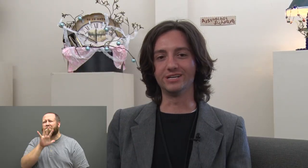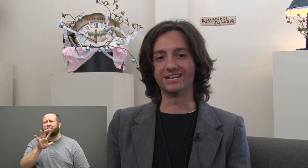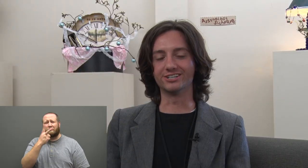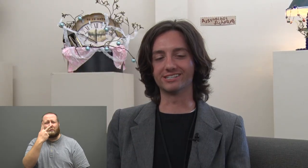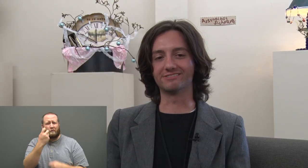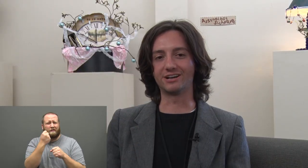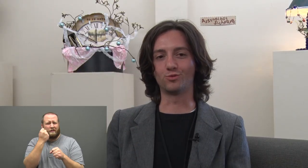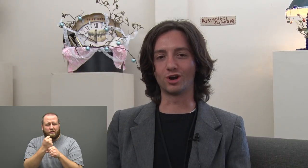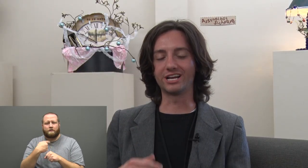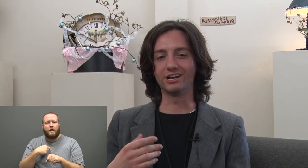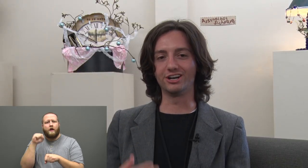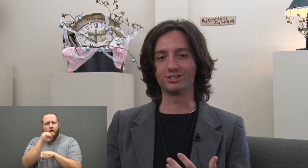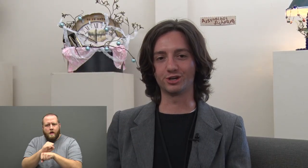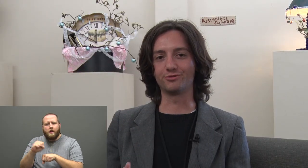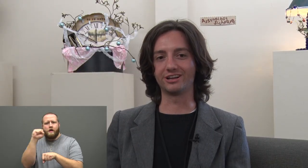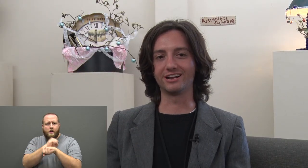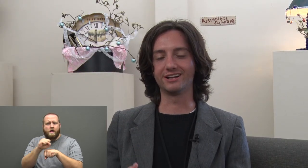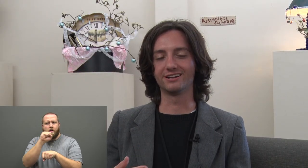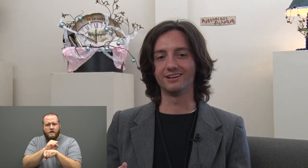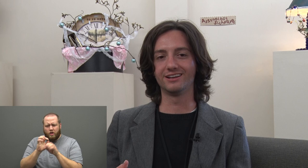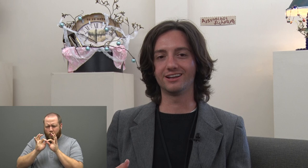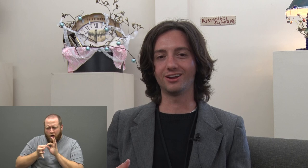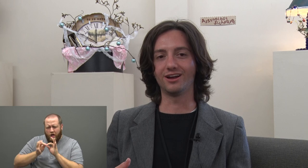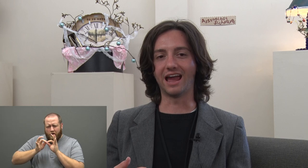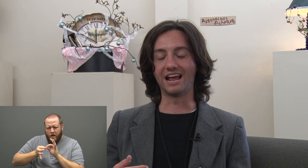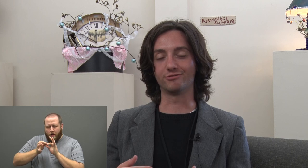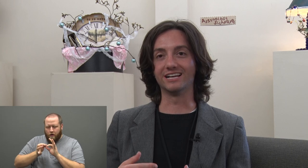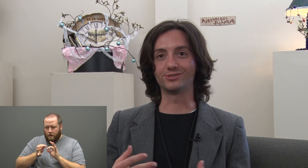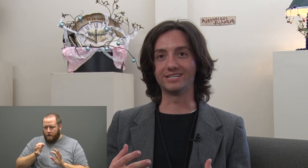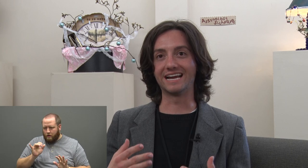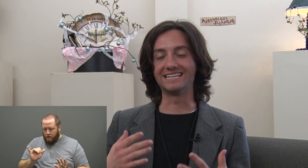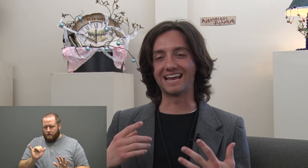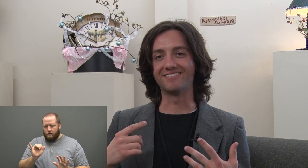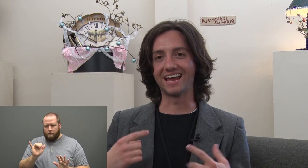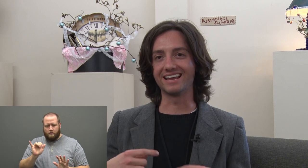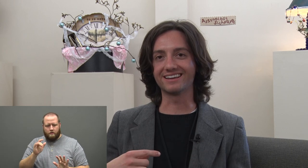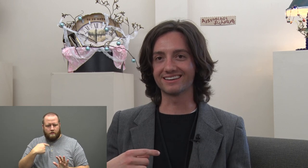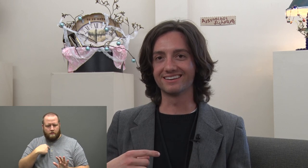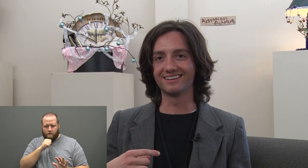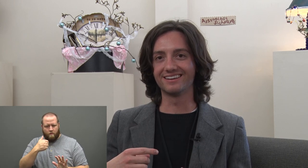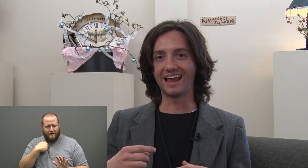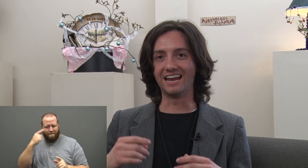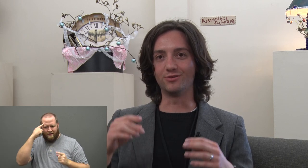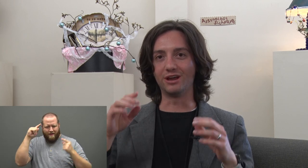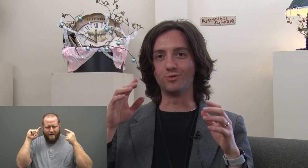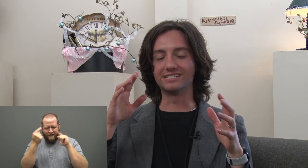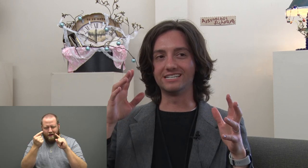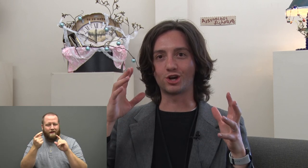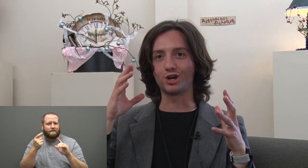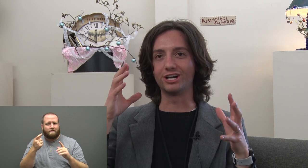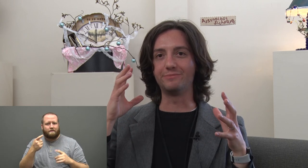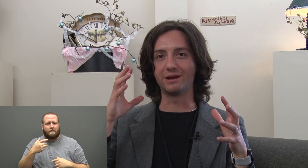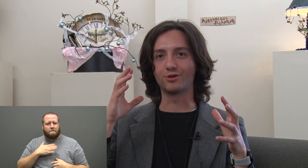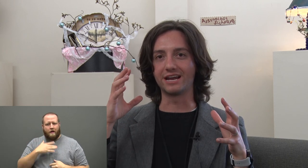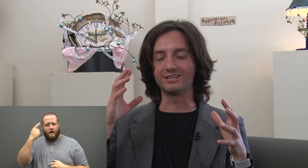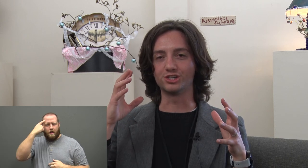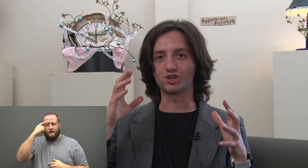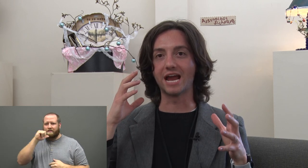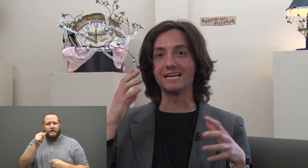years of working on interpreting, and I realized one day I didn't have a headache, and it wasn't hurting my brain to try and